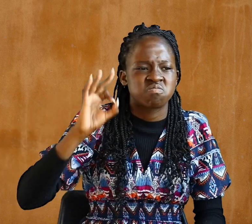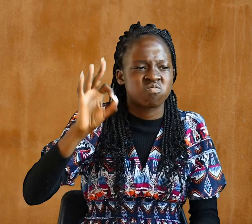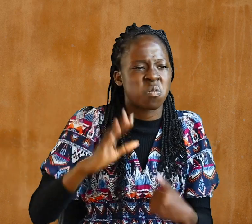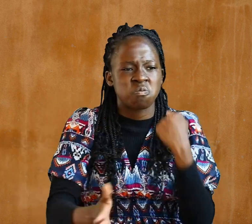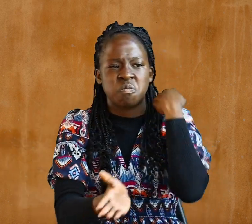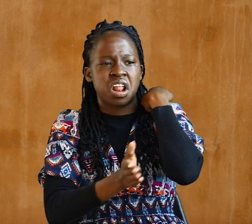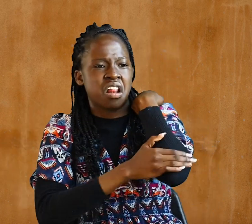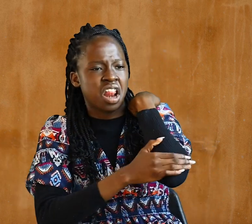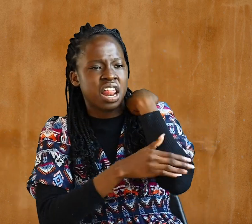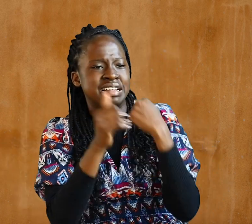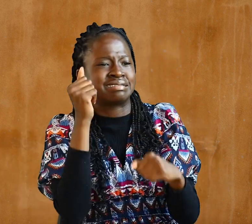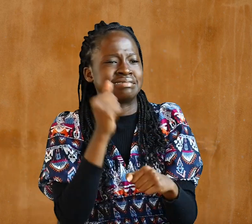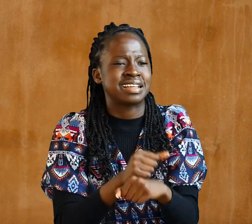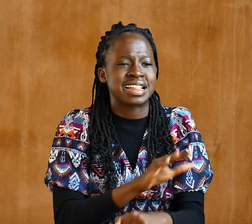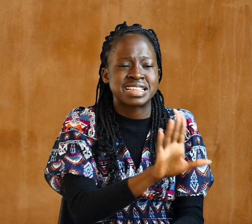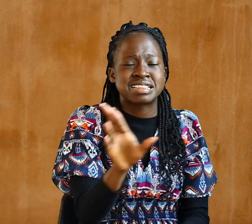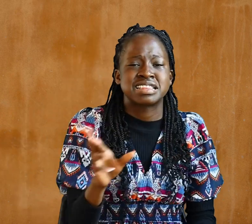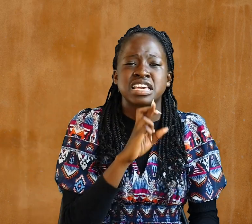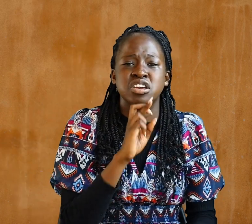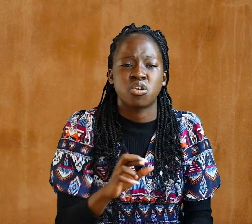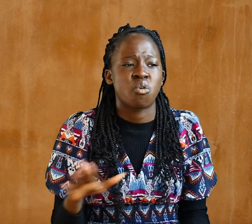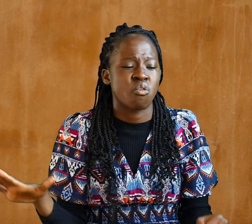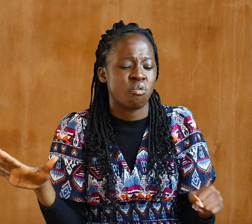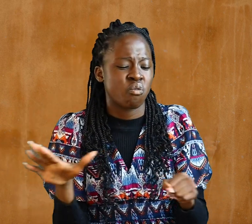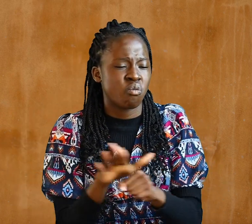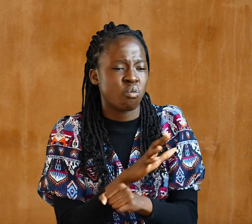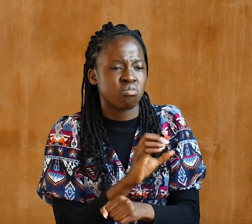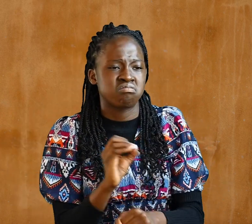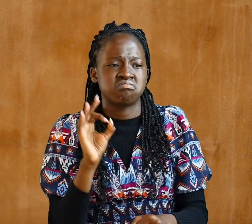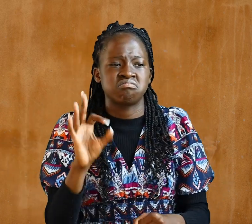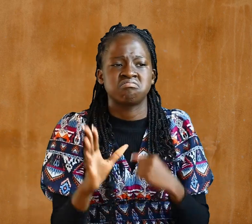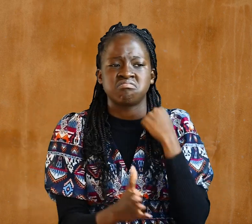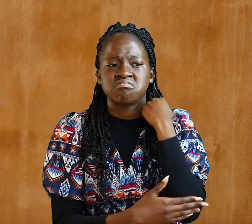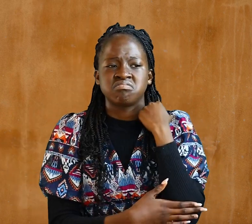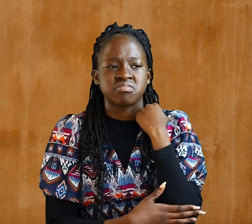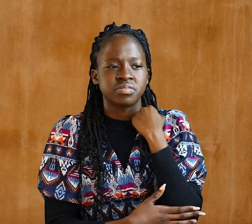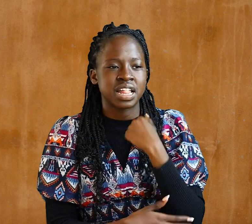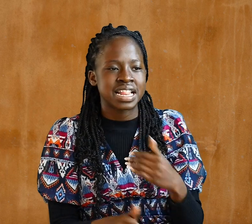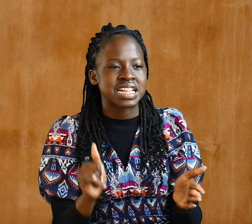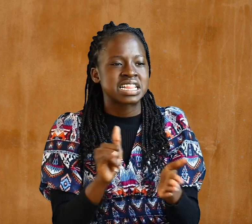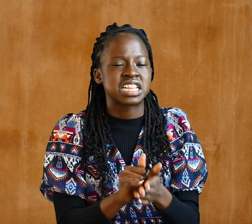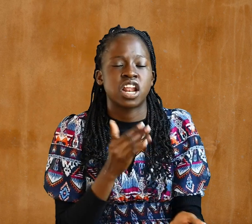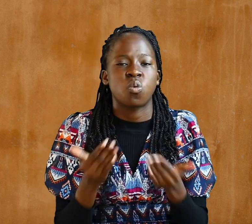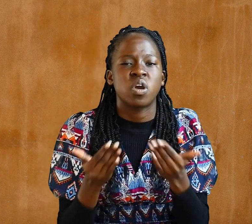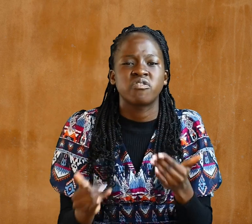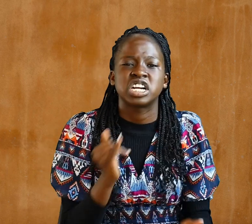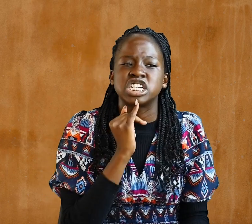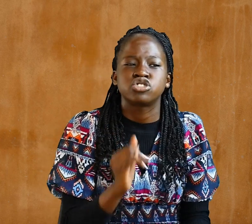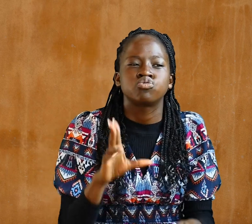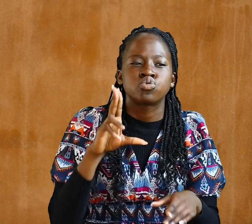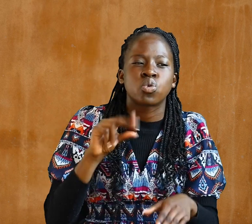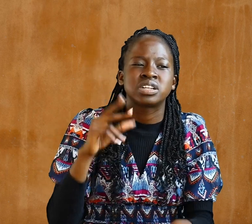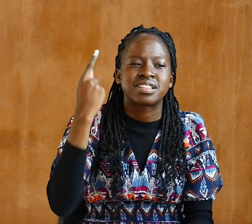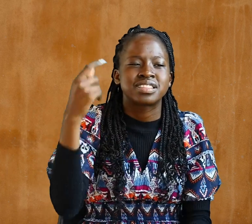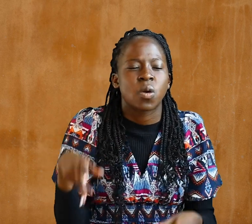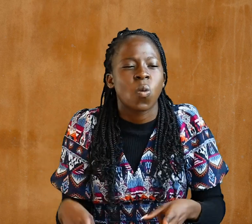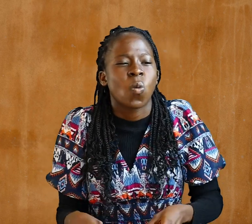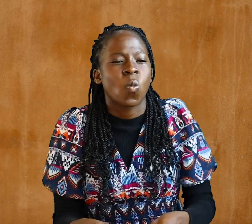they are full of greed That, however, is not the way